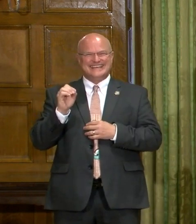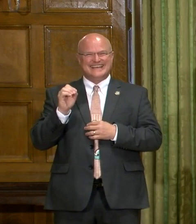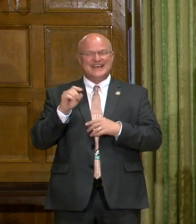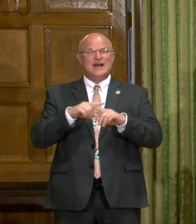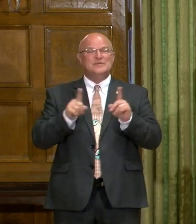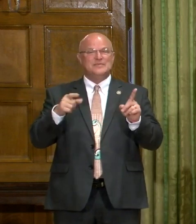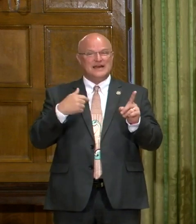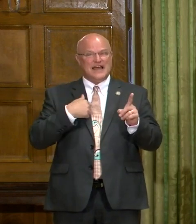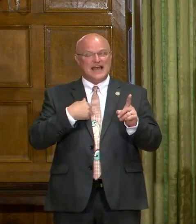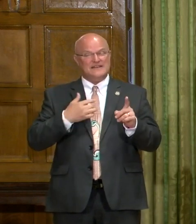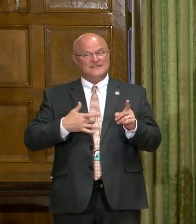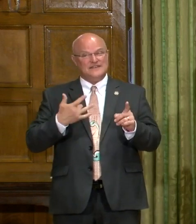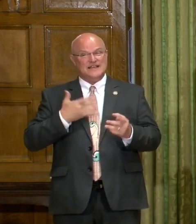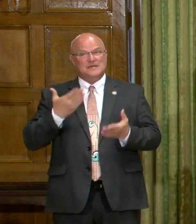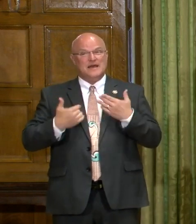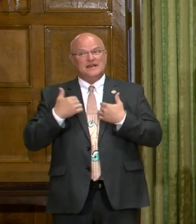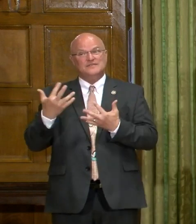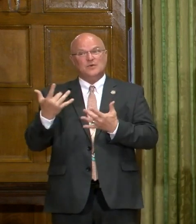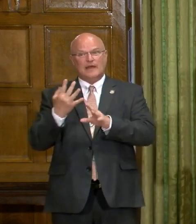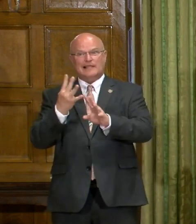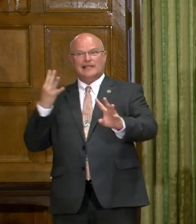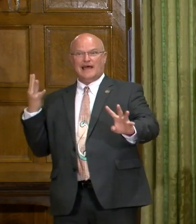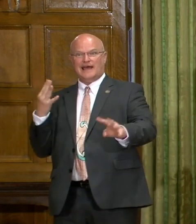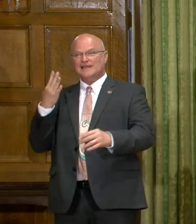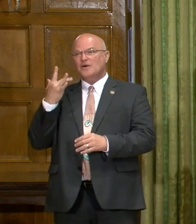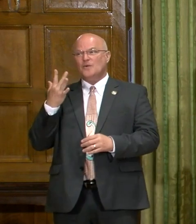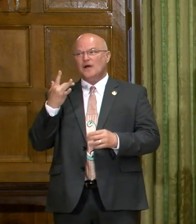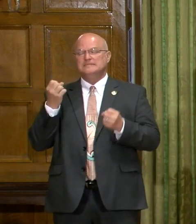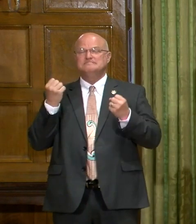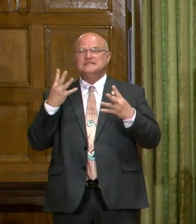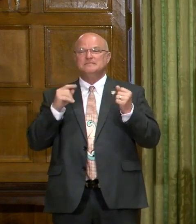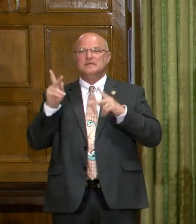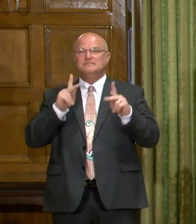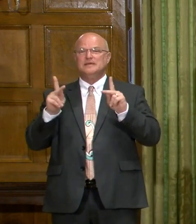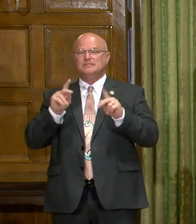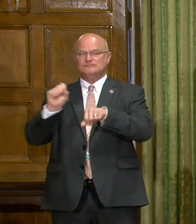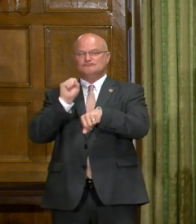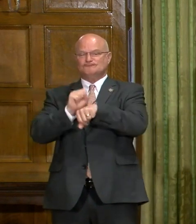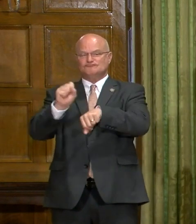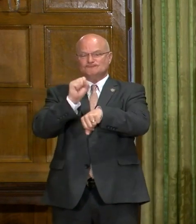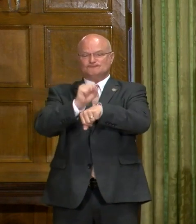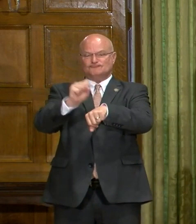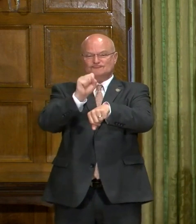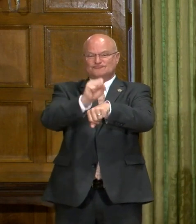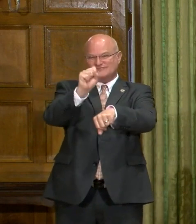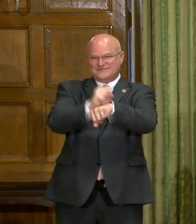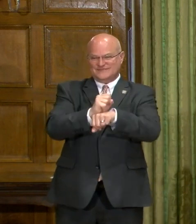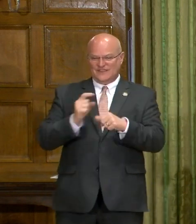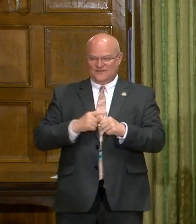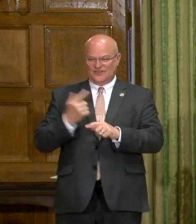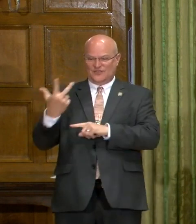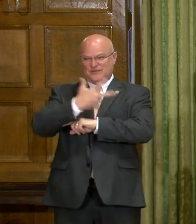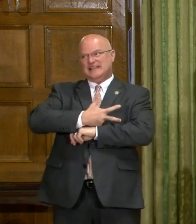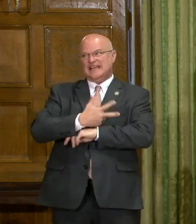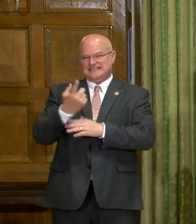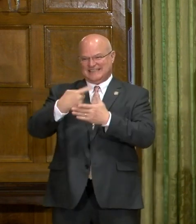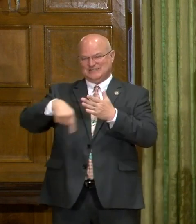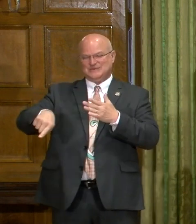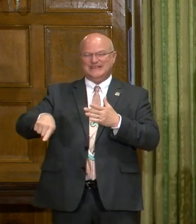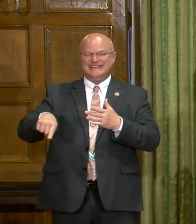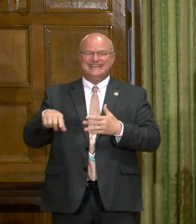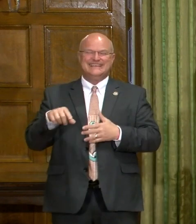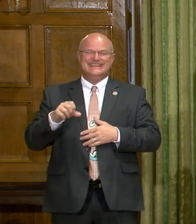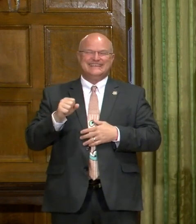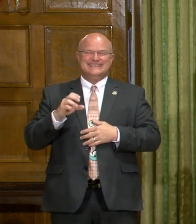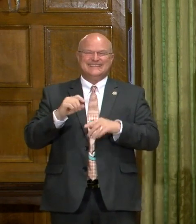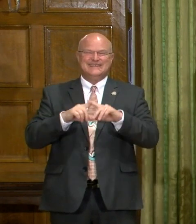But I got a feeling I might have to wait in line because there's going to be a lot of reservations being made over the first three days of next week.